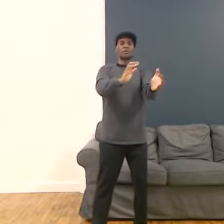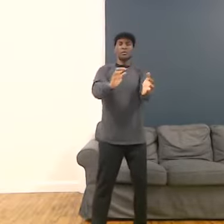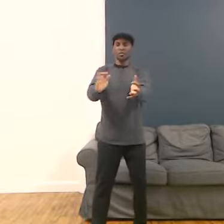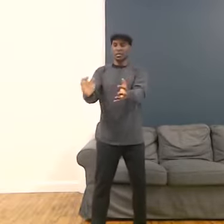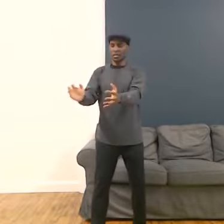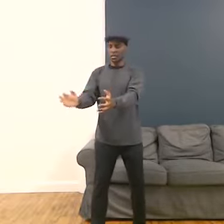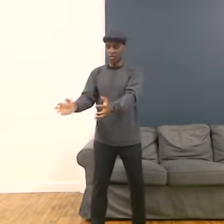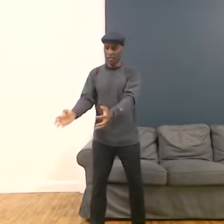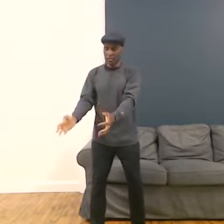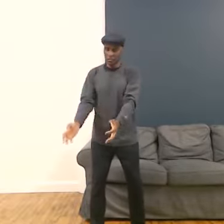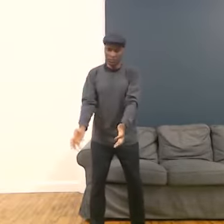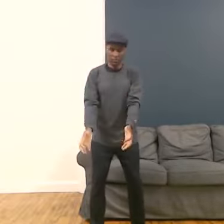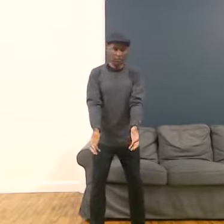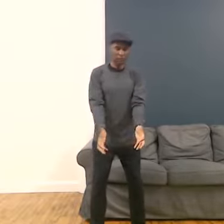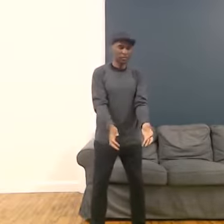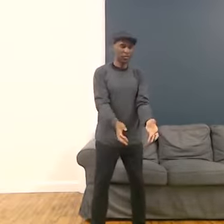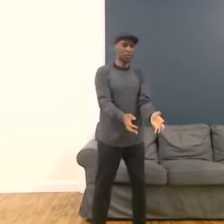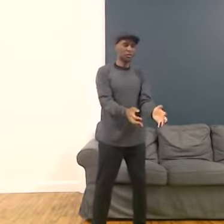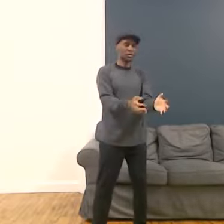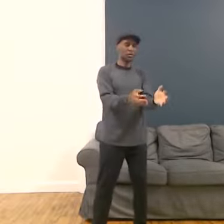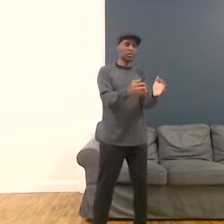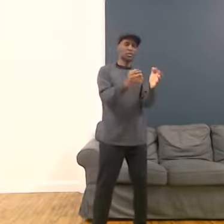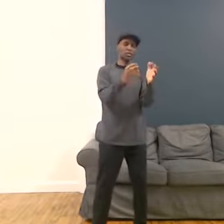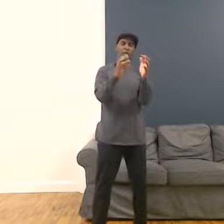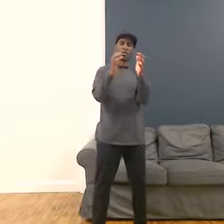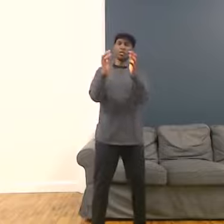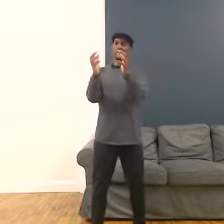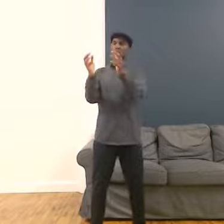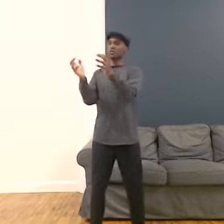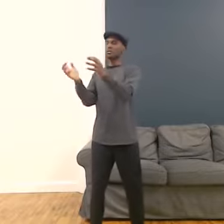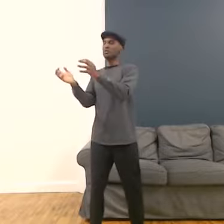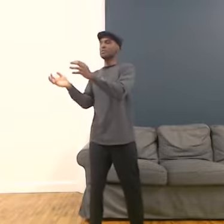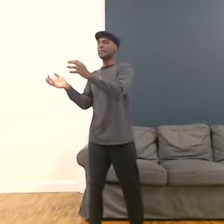Just taking time. Do it, it's coming to you at this moment.